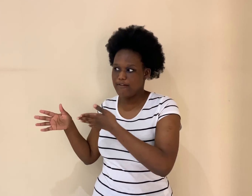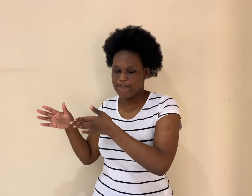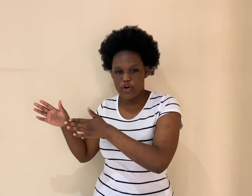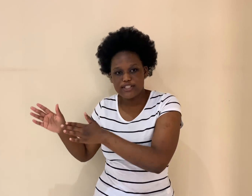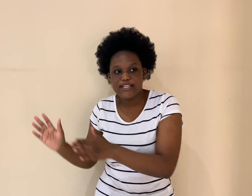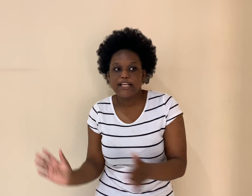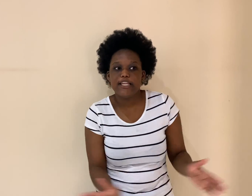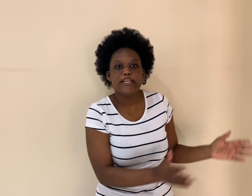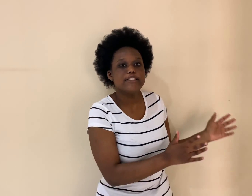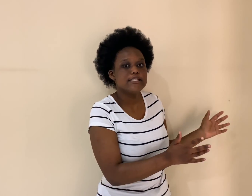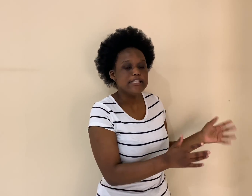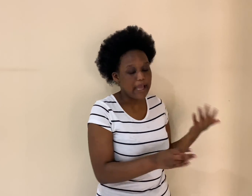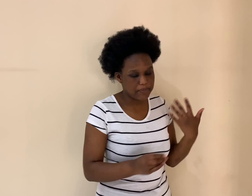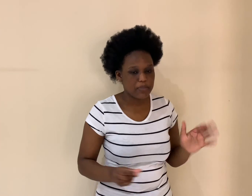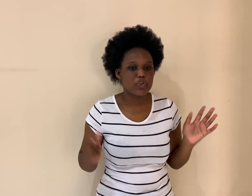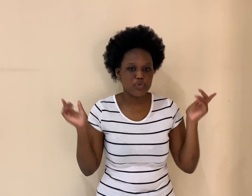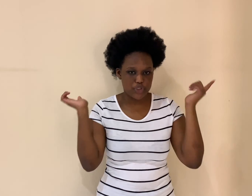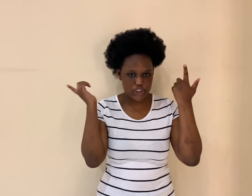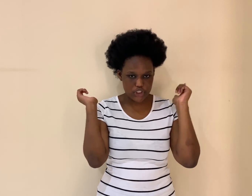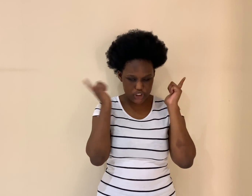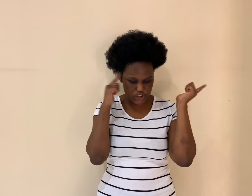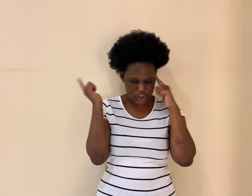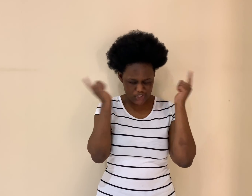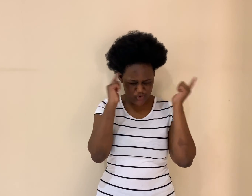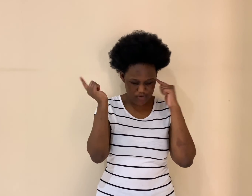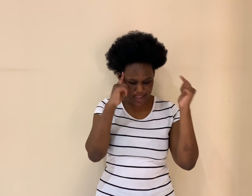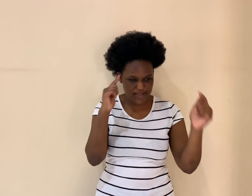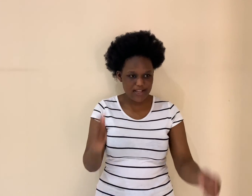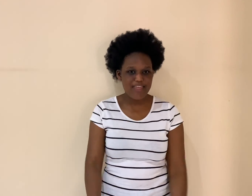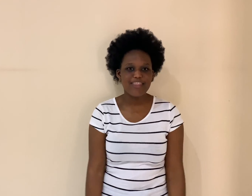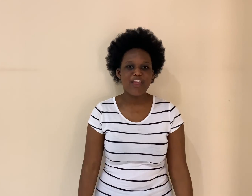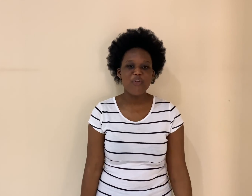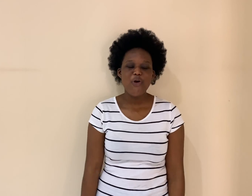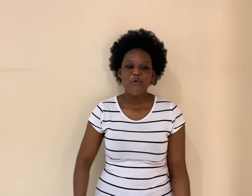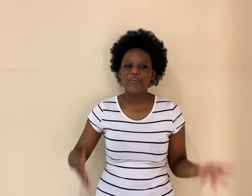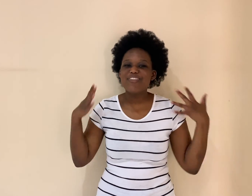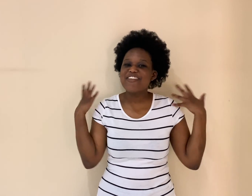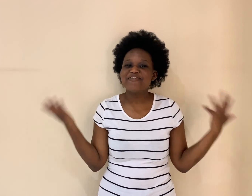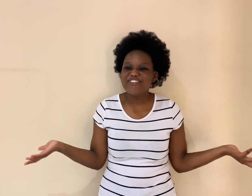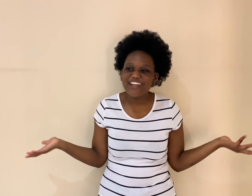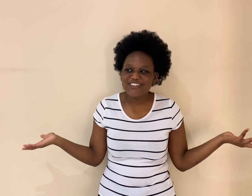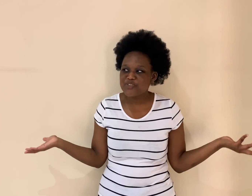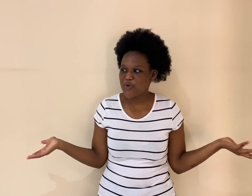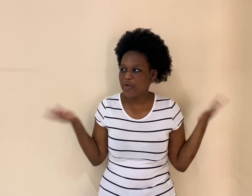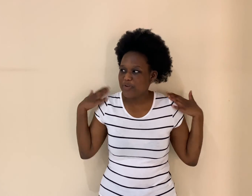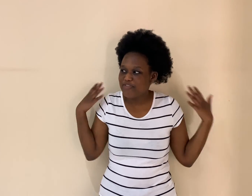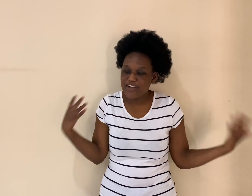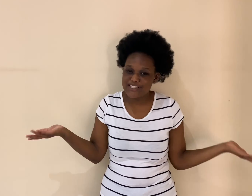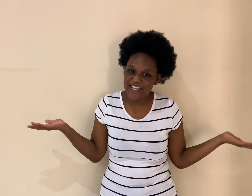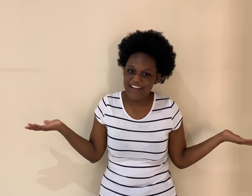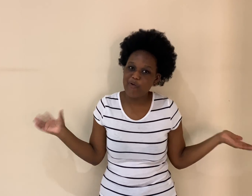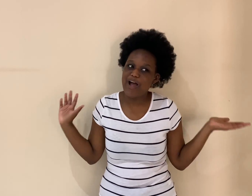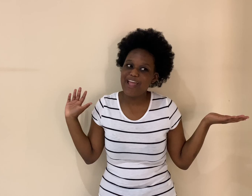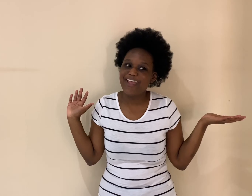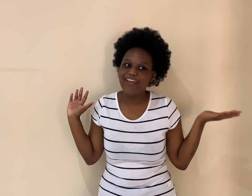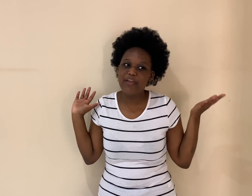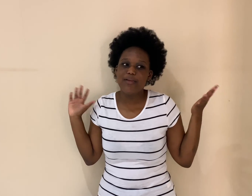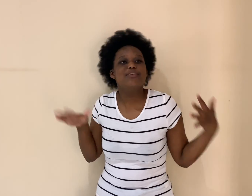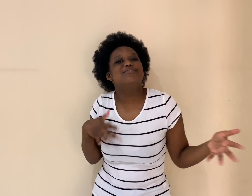forest appeared, yeah. So just know that. And then, what are the effects? Why are we fussing? Why is